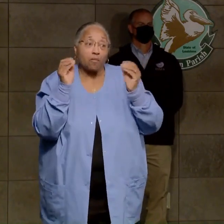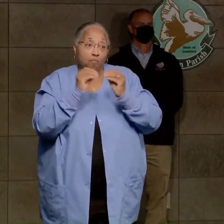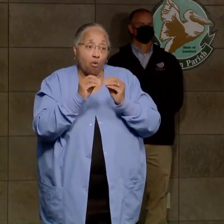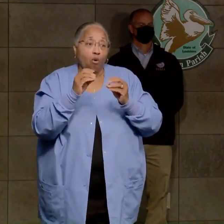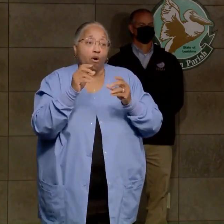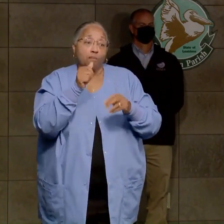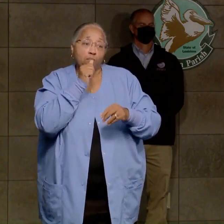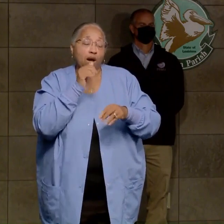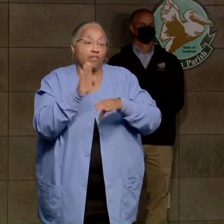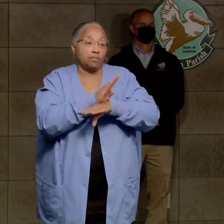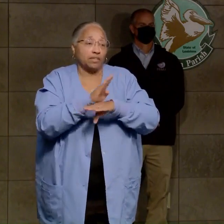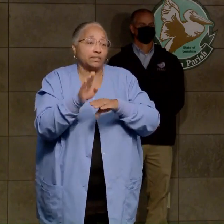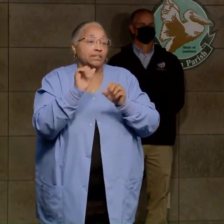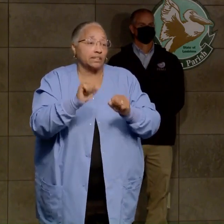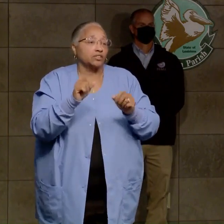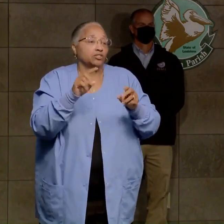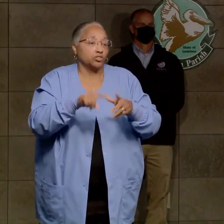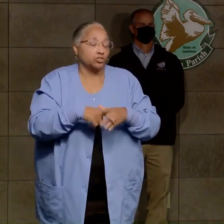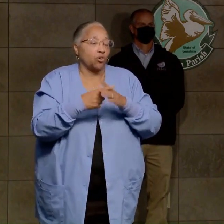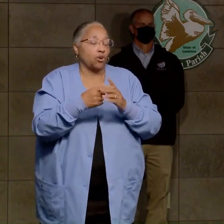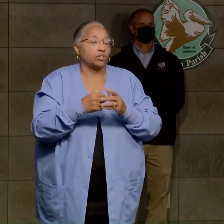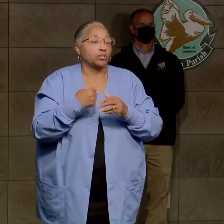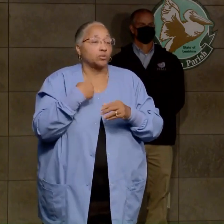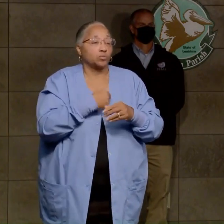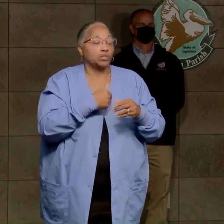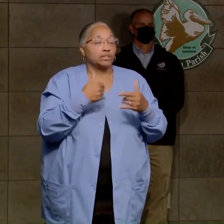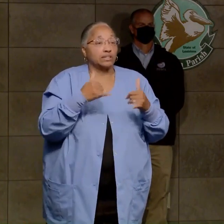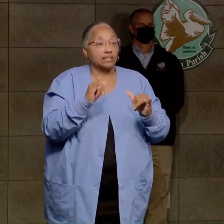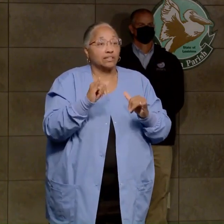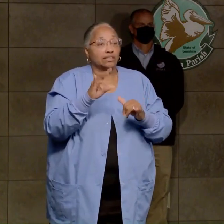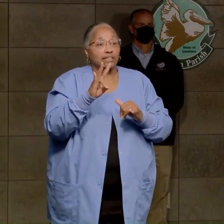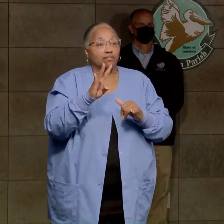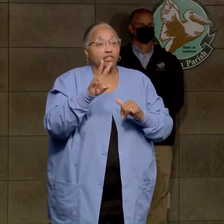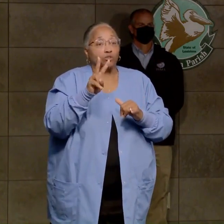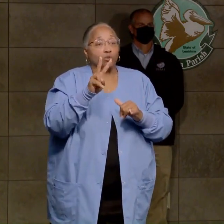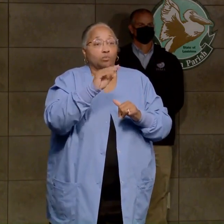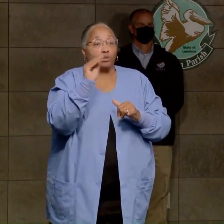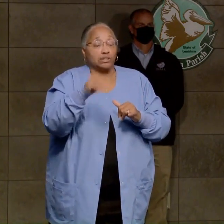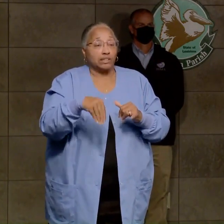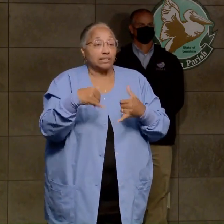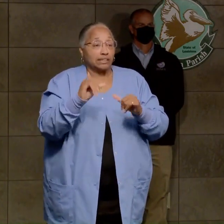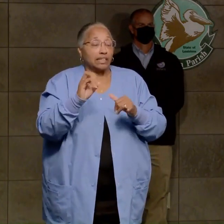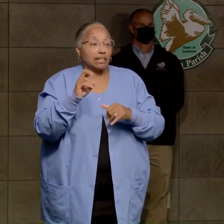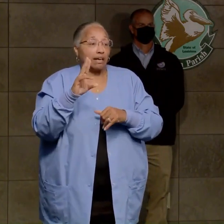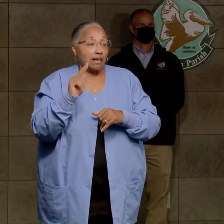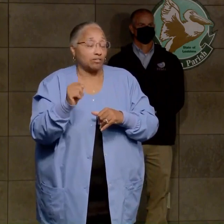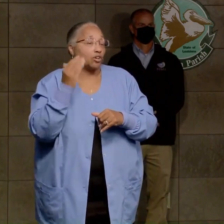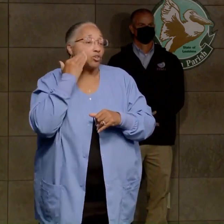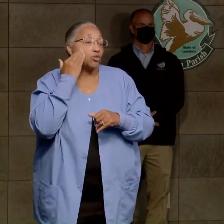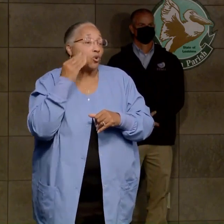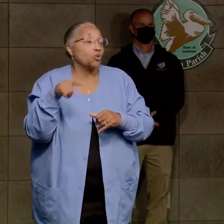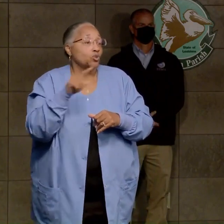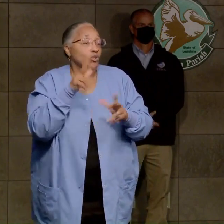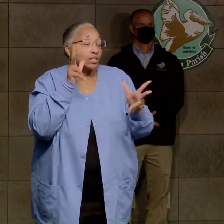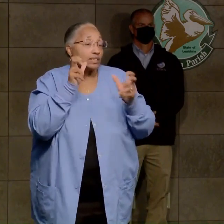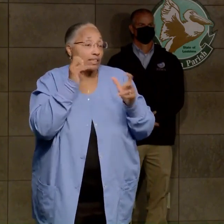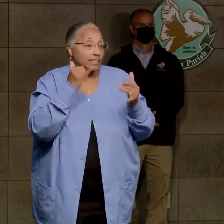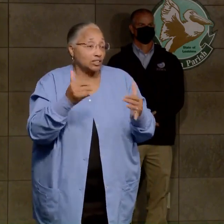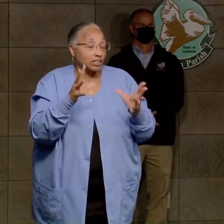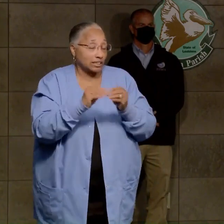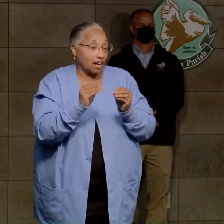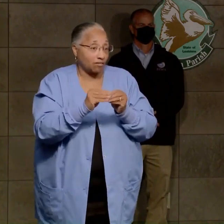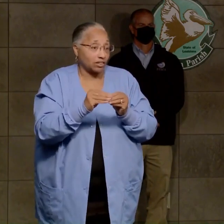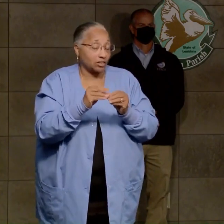So the last number I have, we're still out at 72% of the parish. So I know many of you are listening to this press conference via radio.